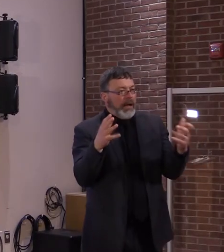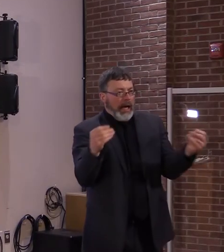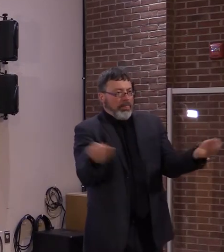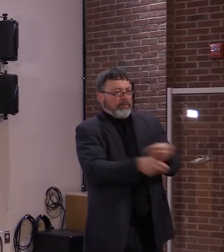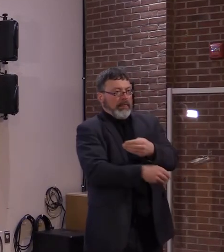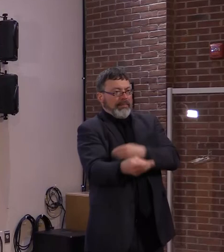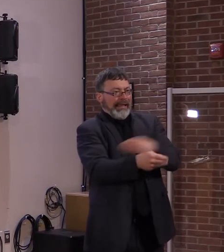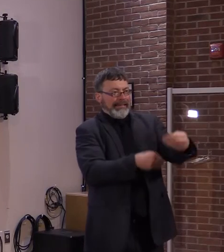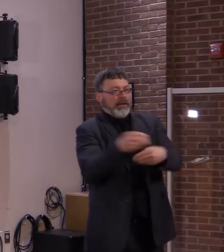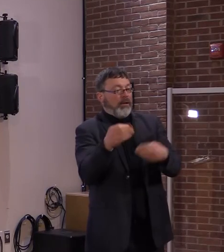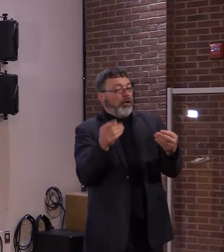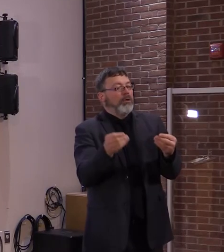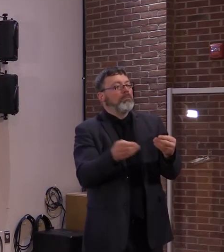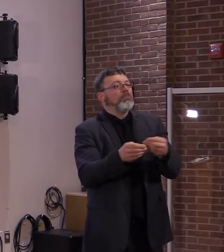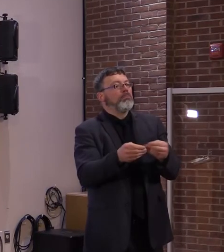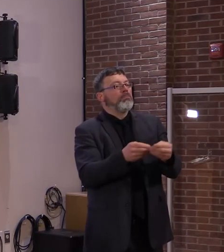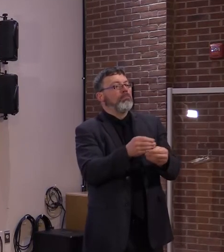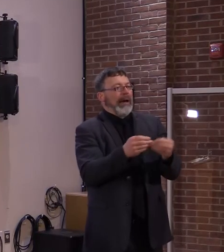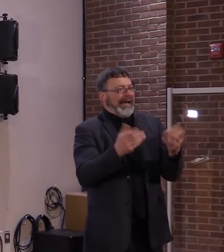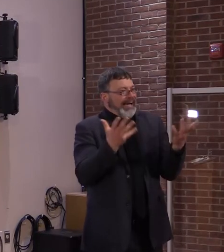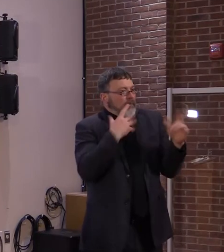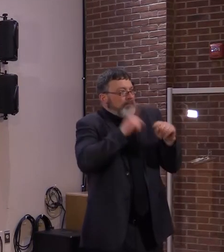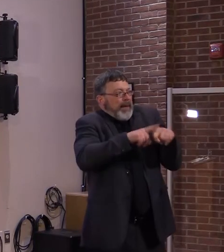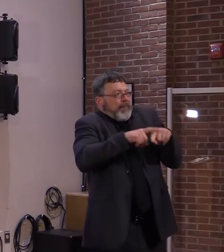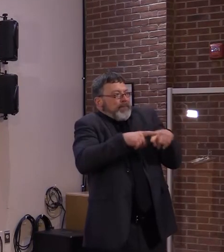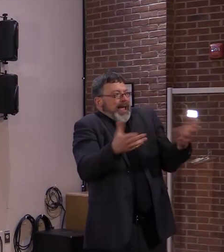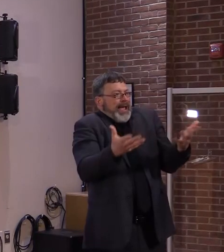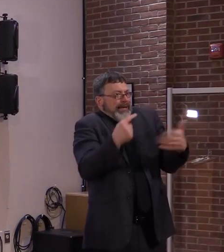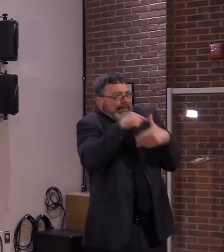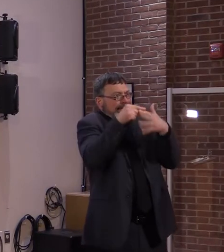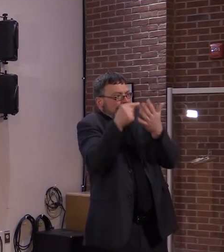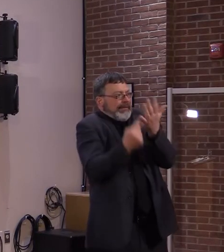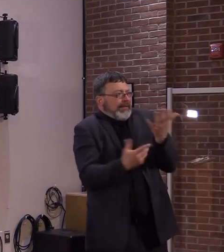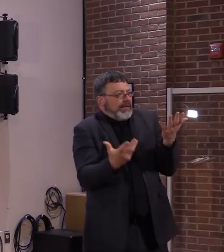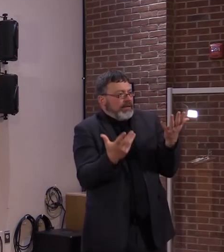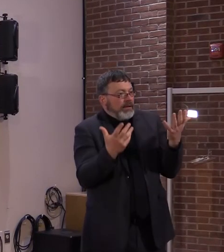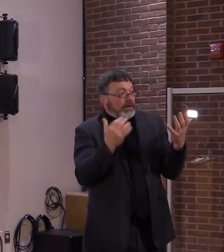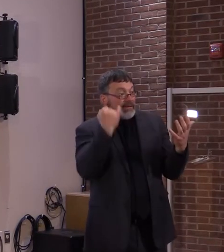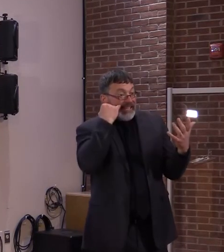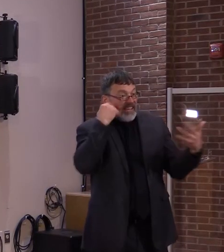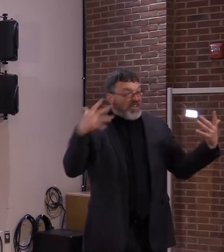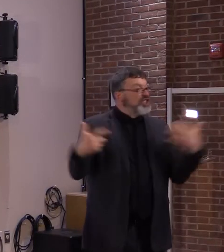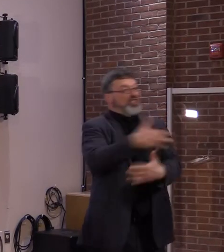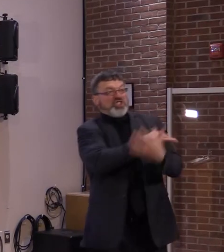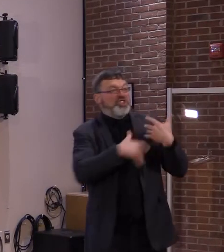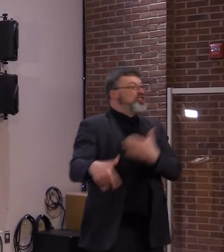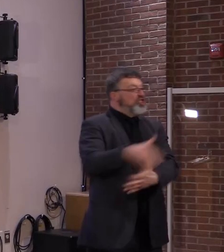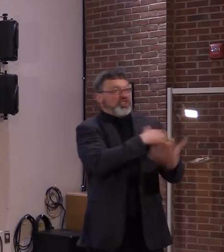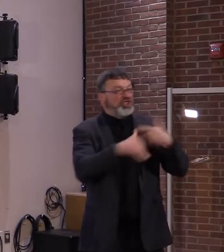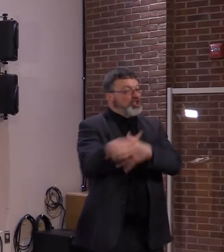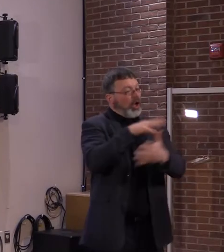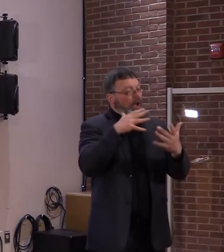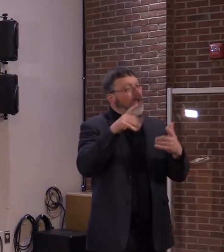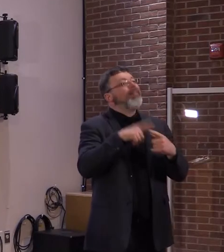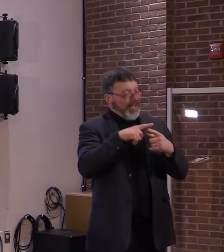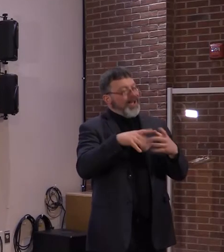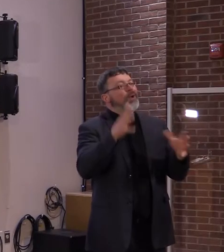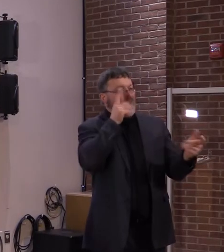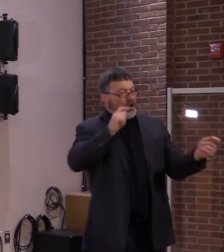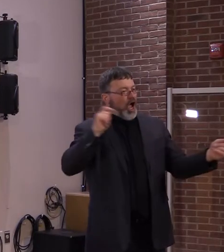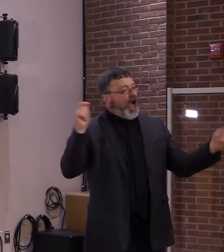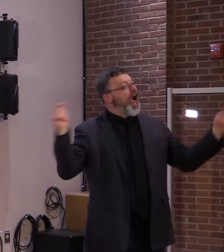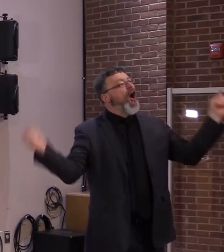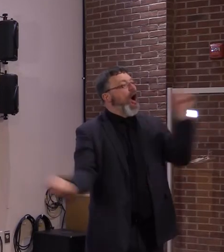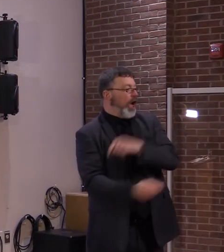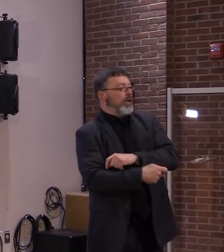the more mutations will occur, the more variant strains will occur. But the good news is the majority of variant strains seen to